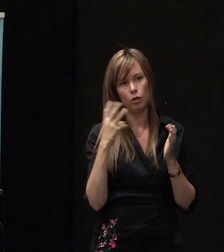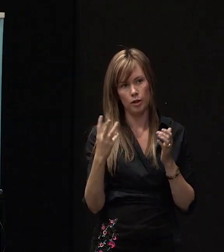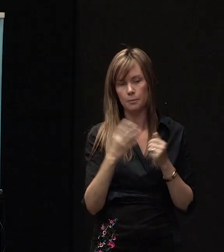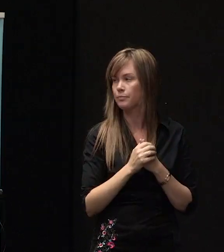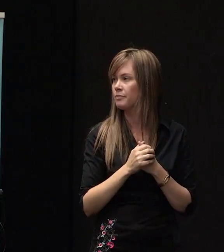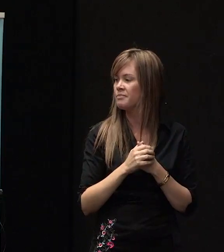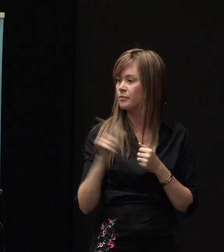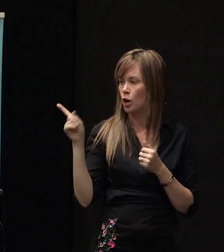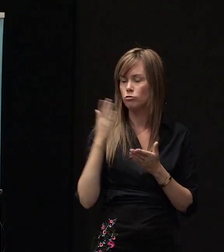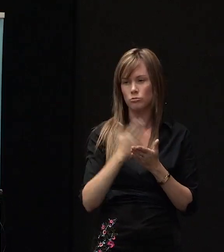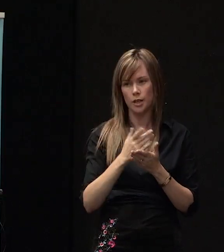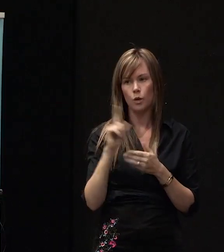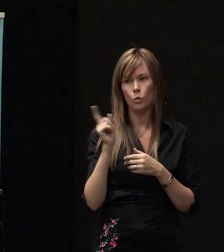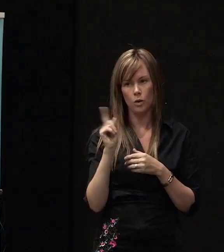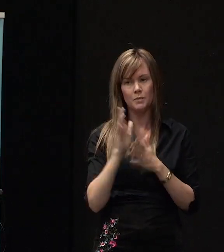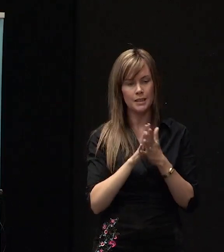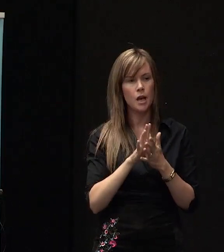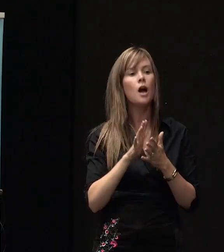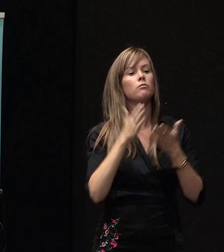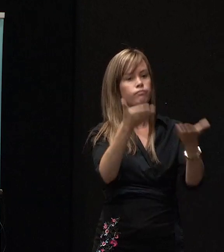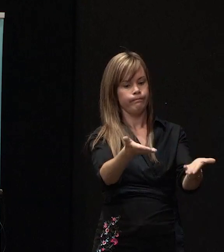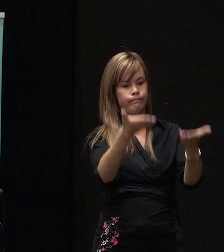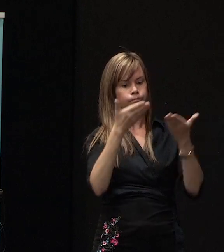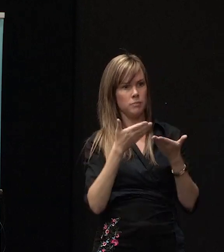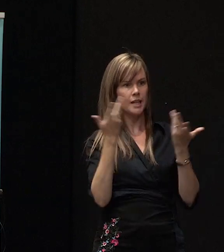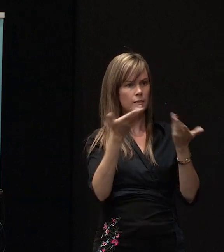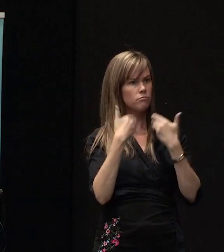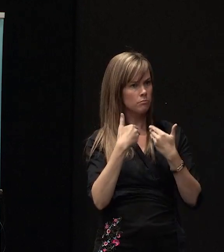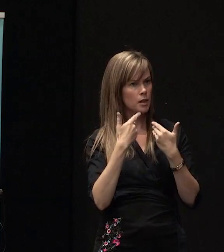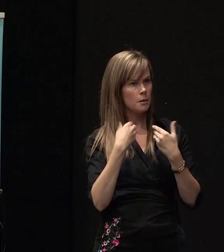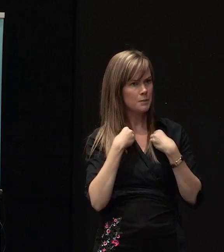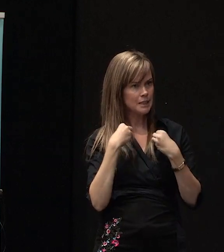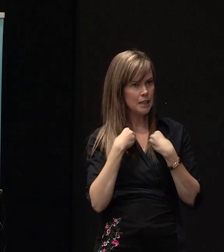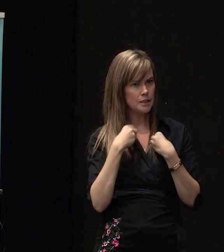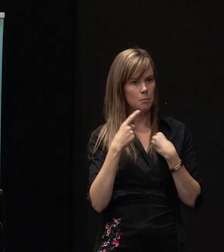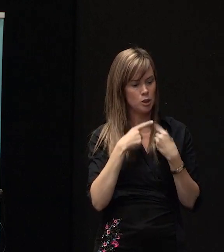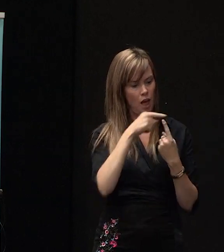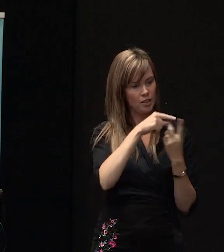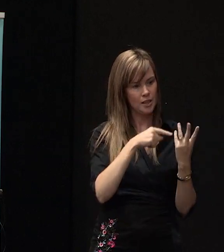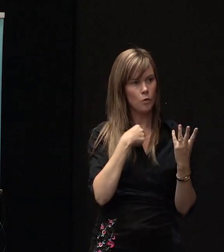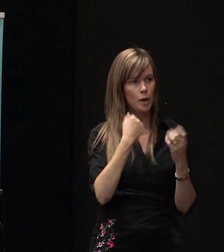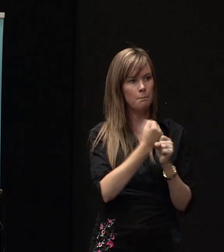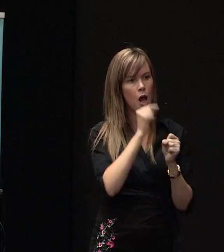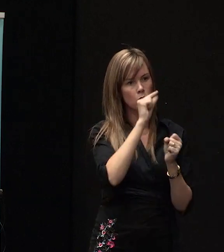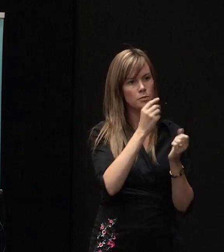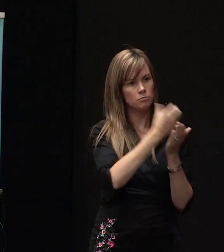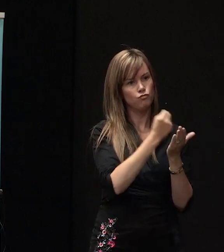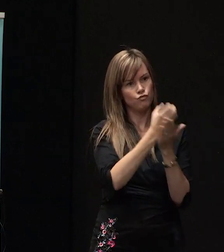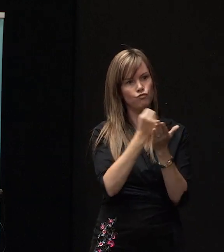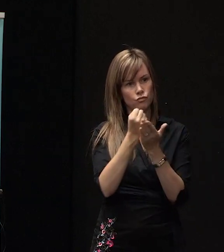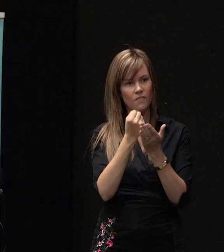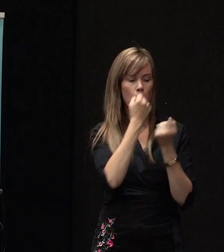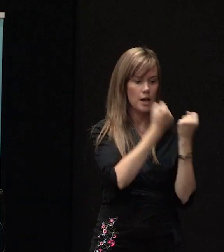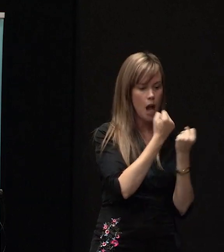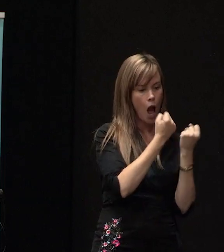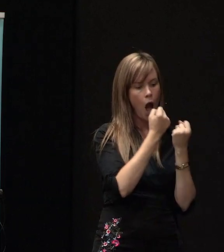ways, I think what Pip's saying that's really code for, bring us all your business because we make reasonable margins out of all that other stuff, the contents and the cars. I'm just being, you know, let's cut